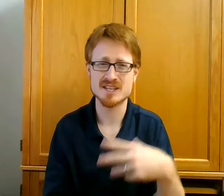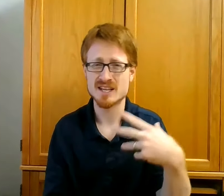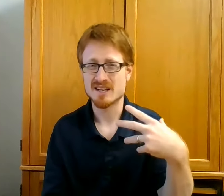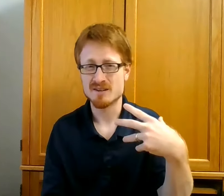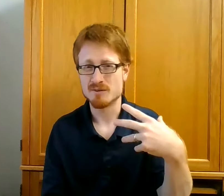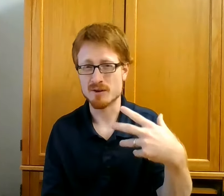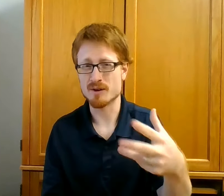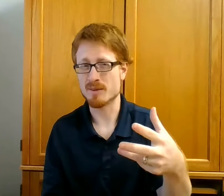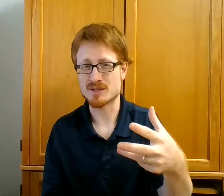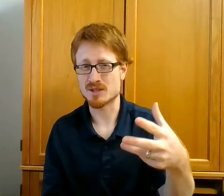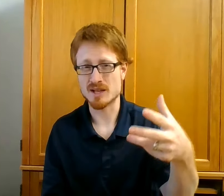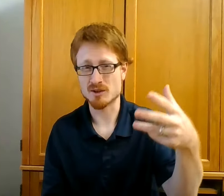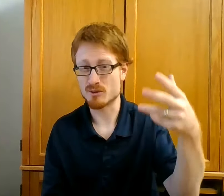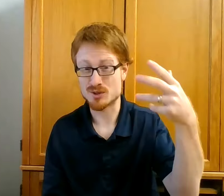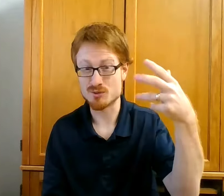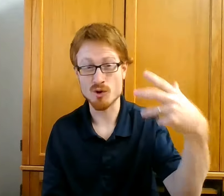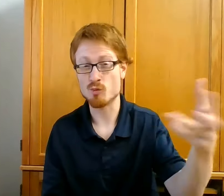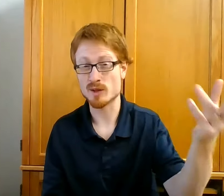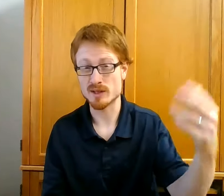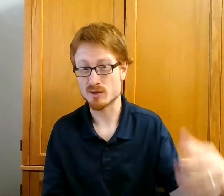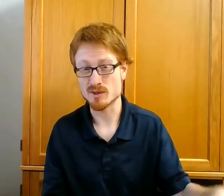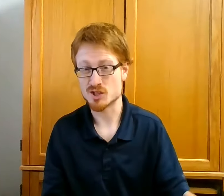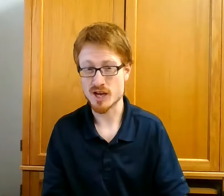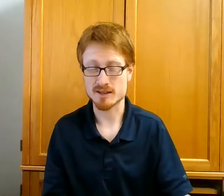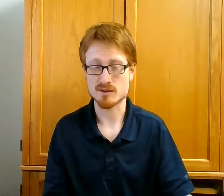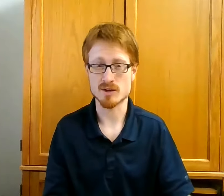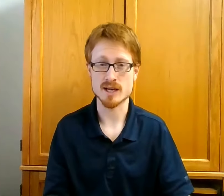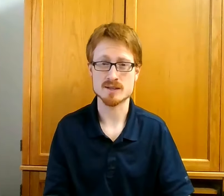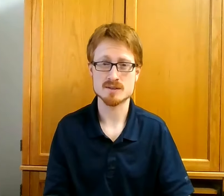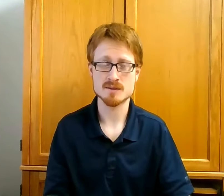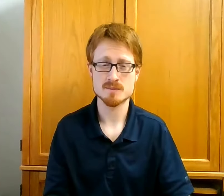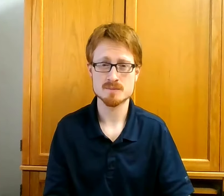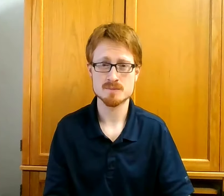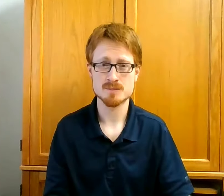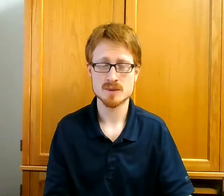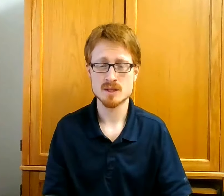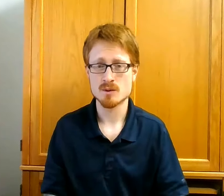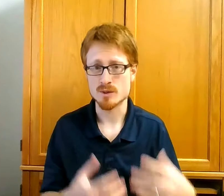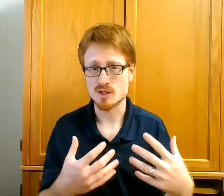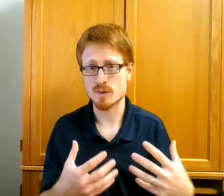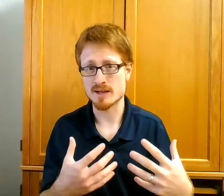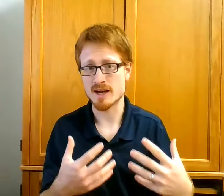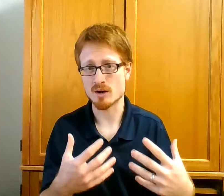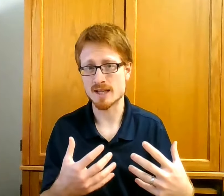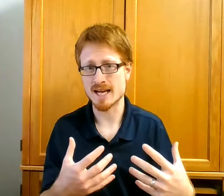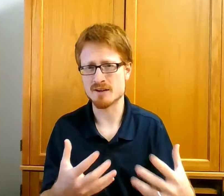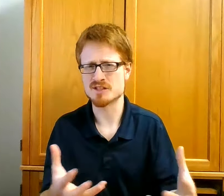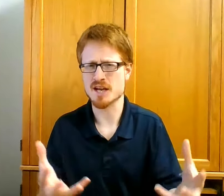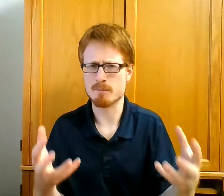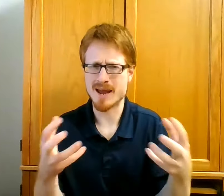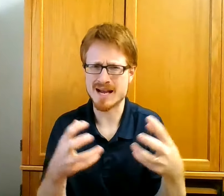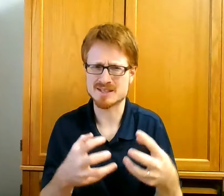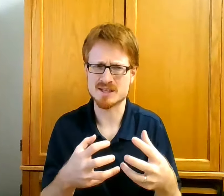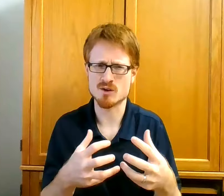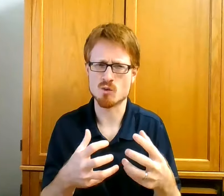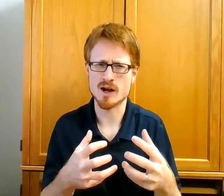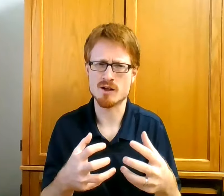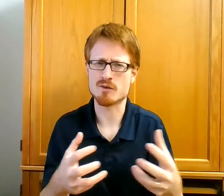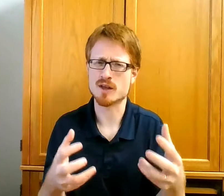very much like those who openly reject Christ. We spend our lives amassing wealth and